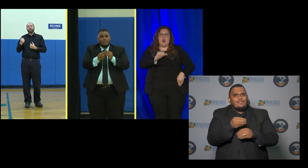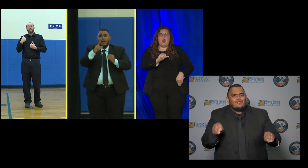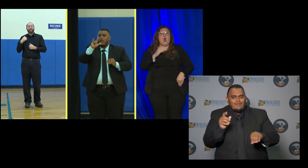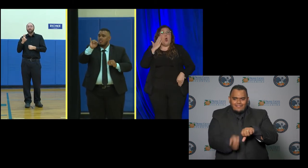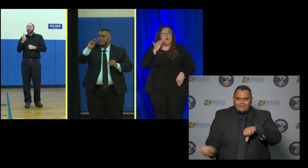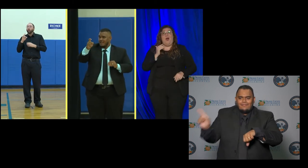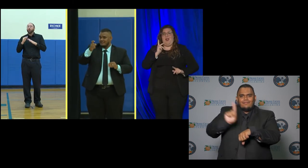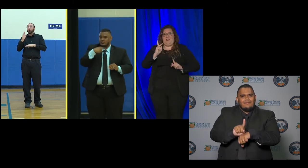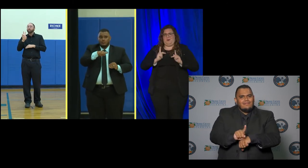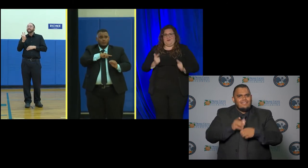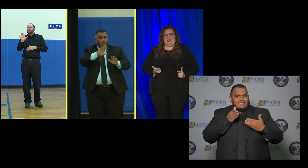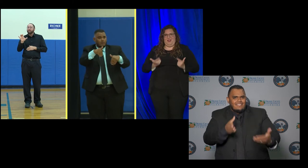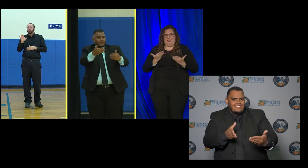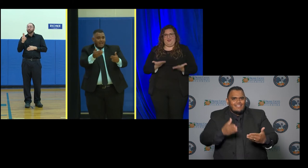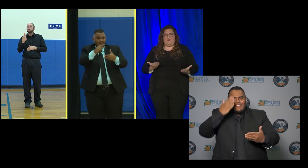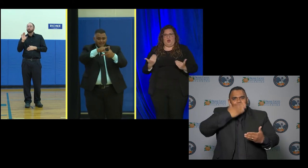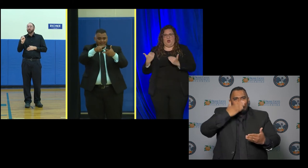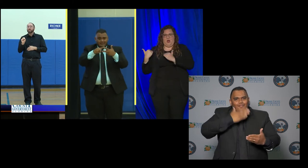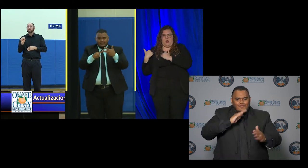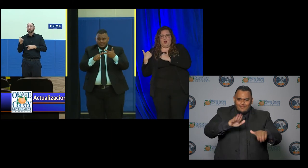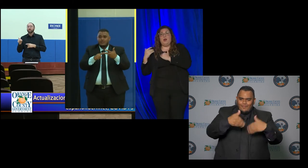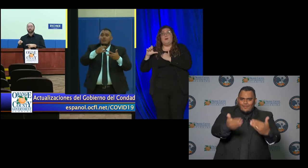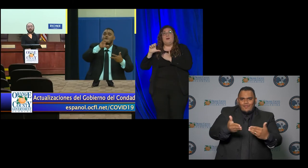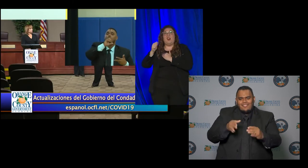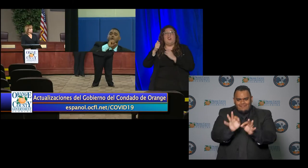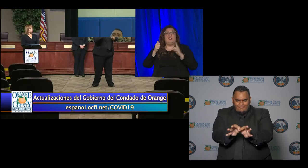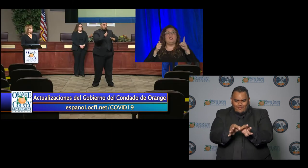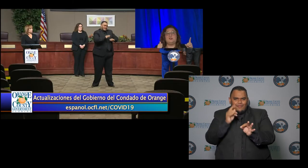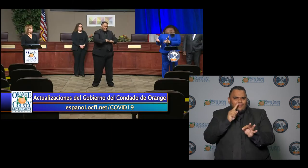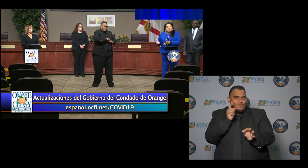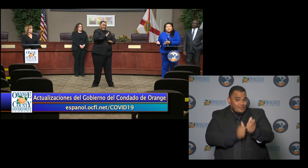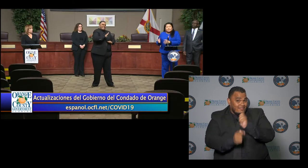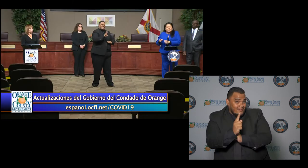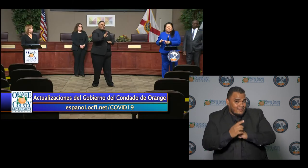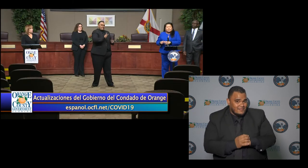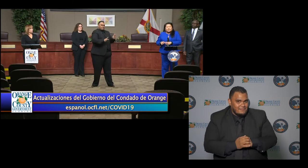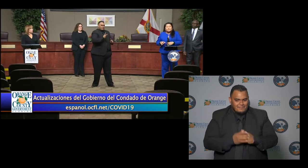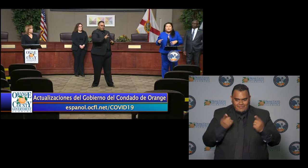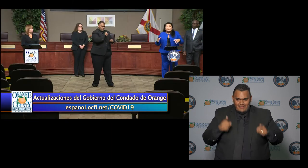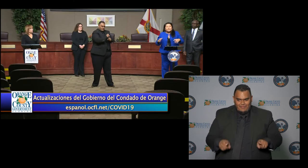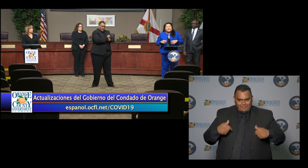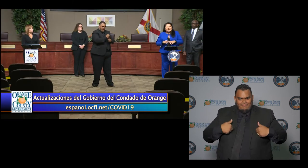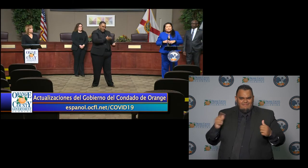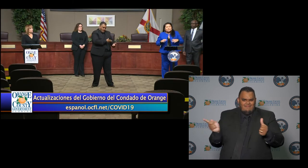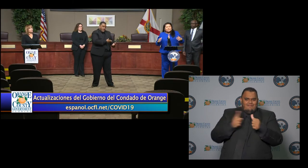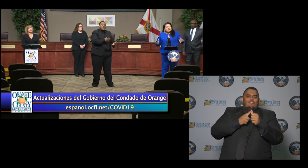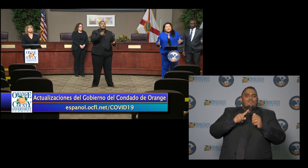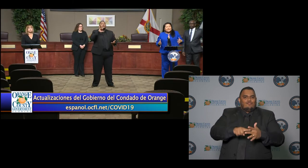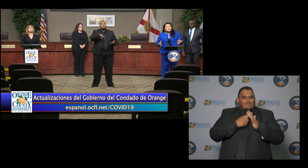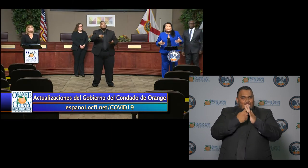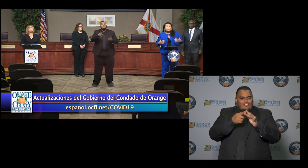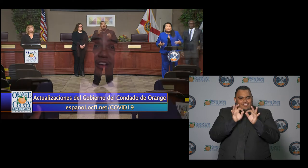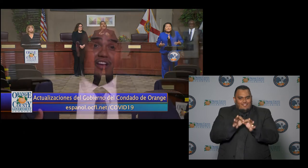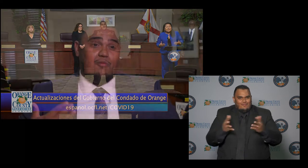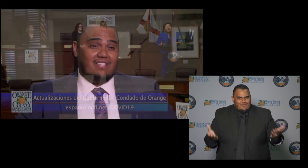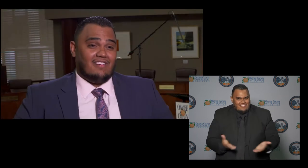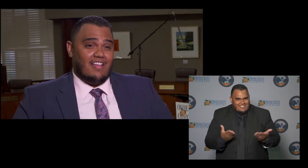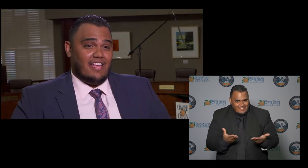front and able to provide interpretations for everyone actually when I first started interpreting one of my for my alma mater I went to Gallaudet